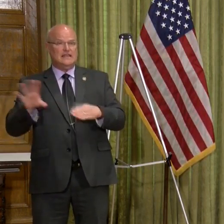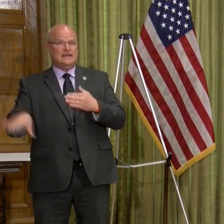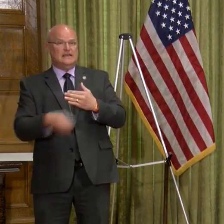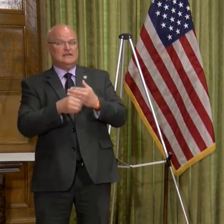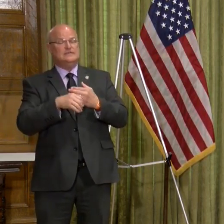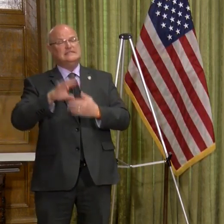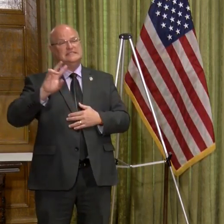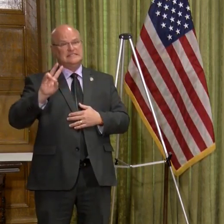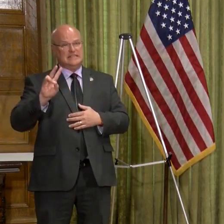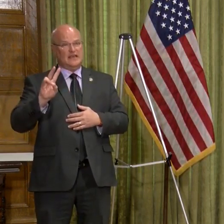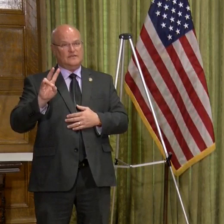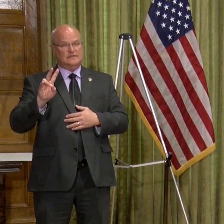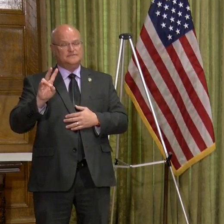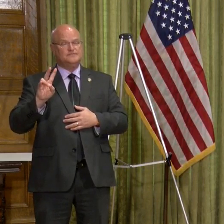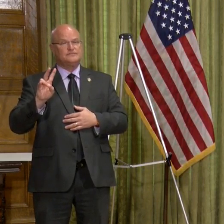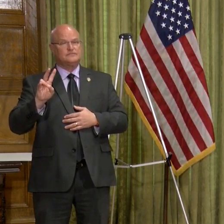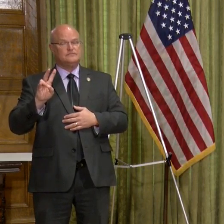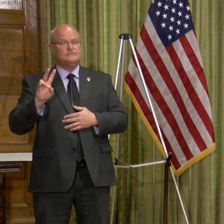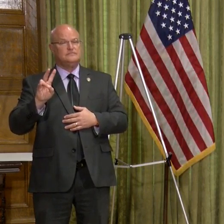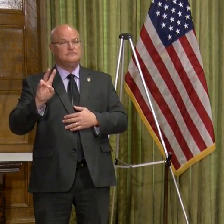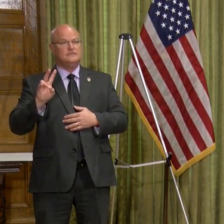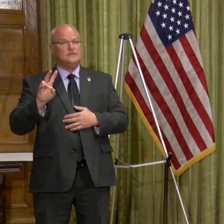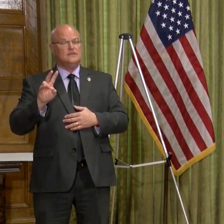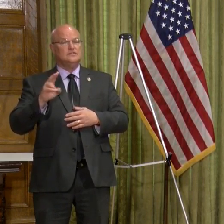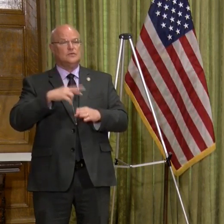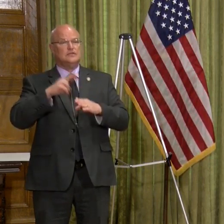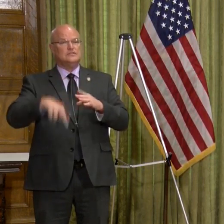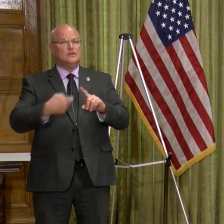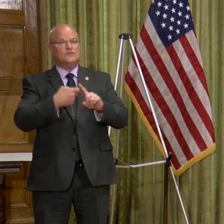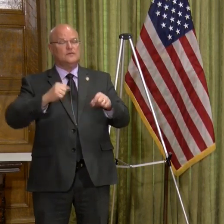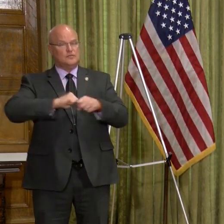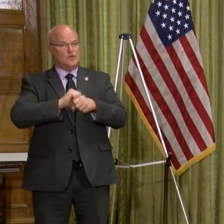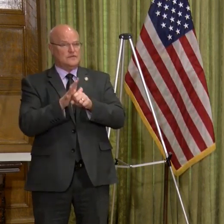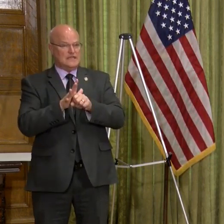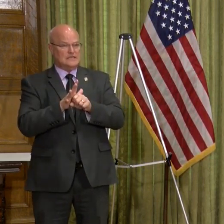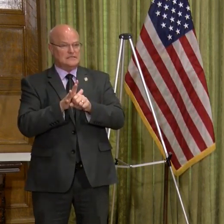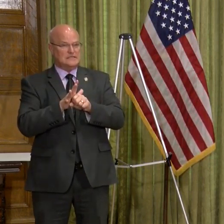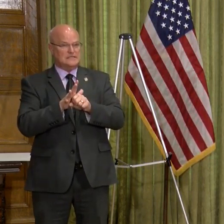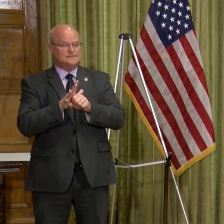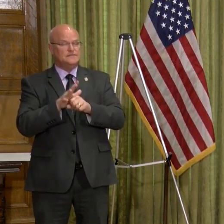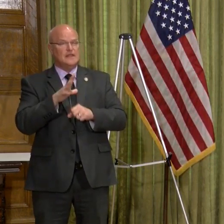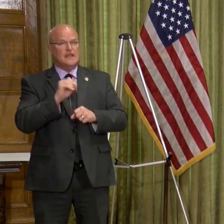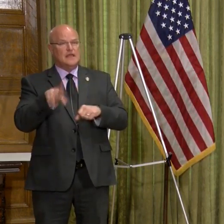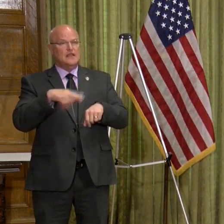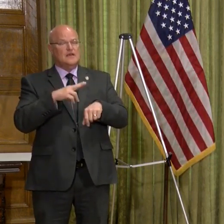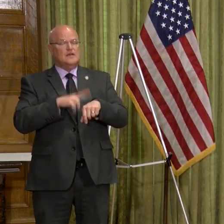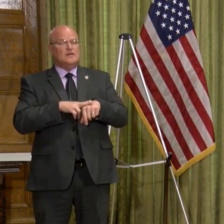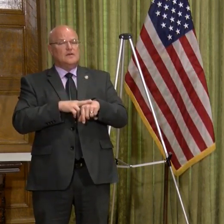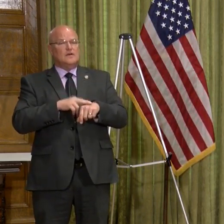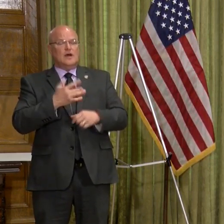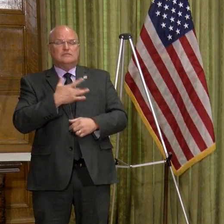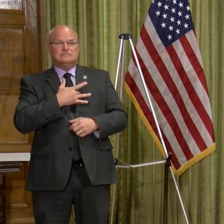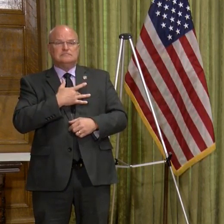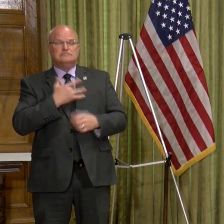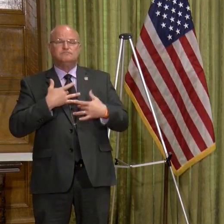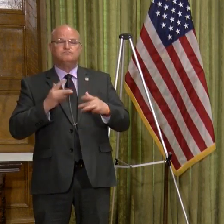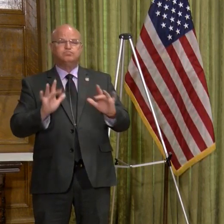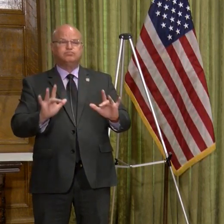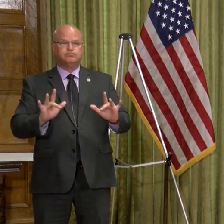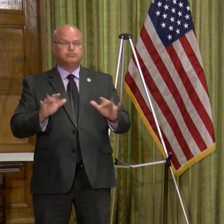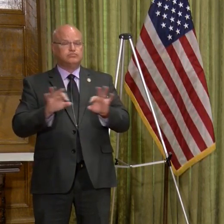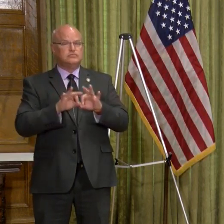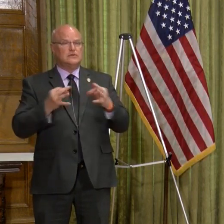7 additional Arkansans die as a result of COVID-19. And, of course, our heart goes out to the